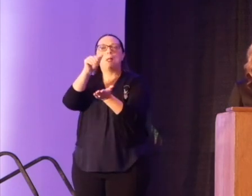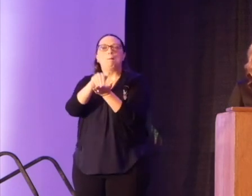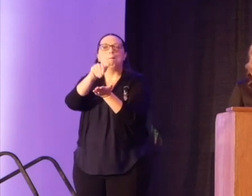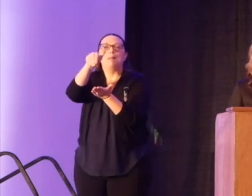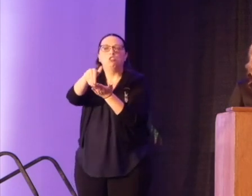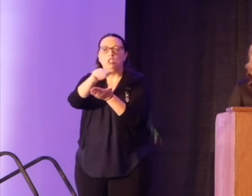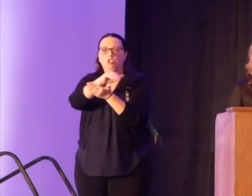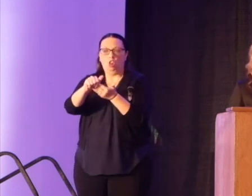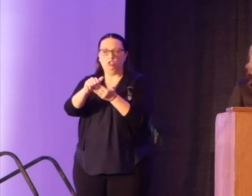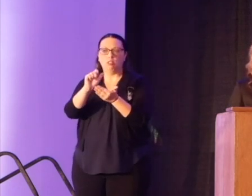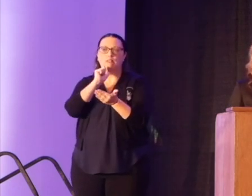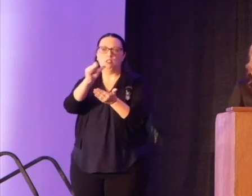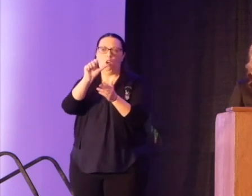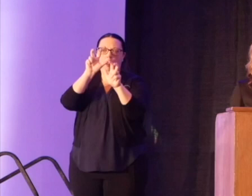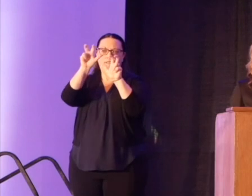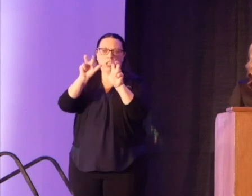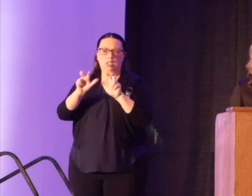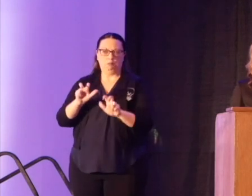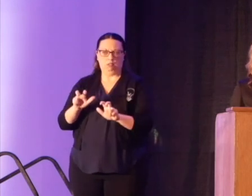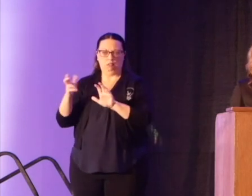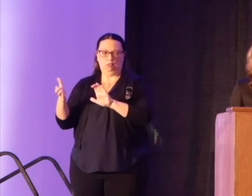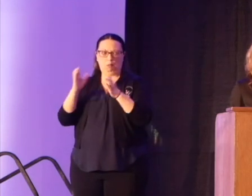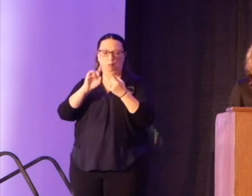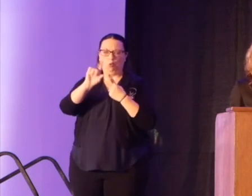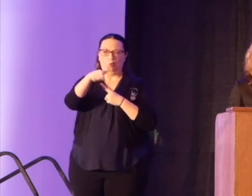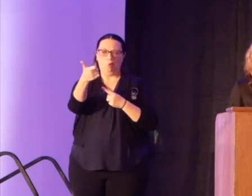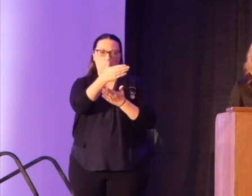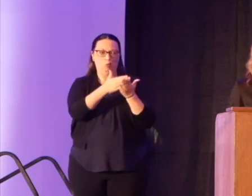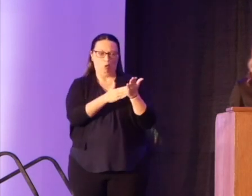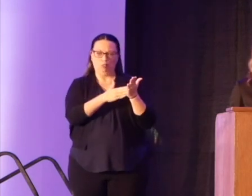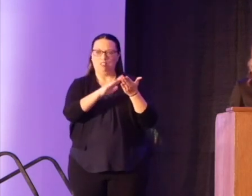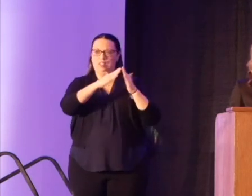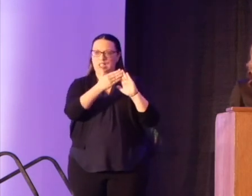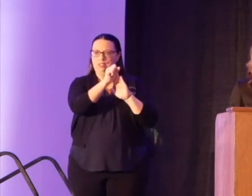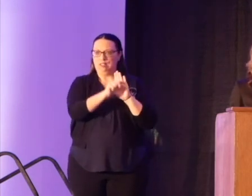disinvestment than other parts of the city and state.